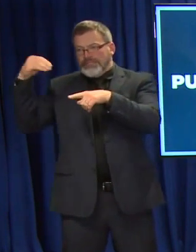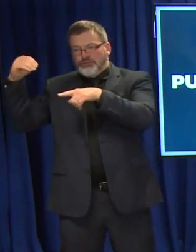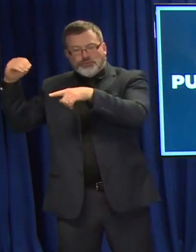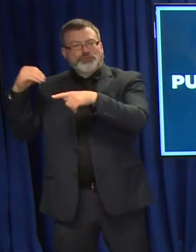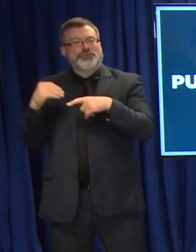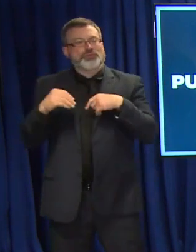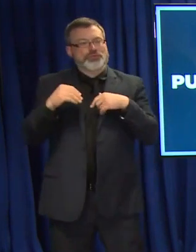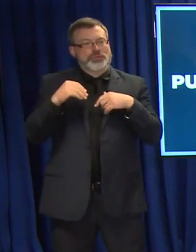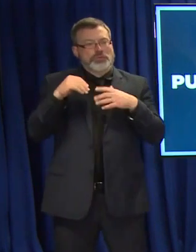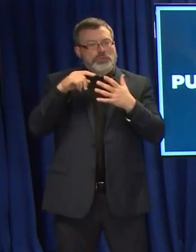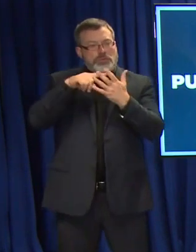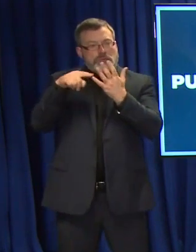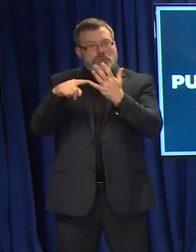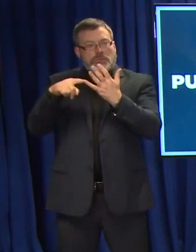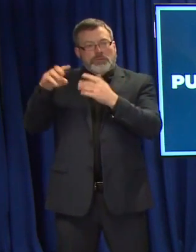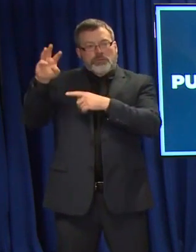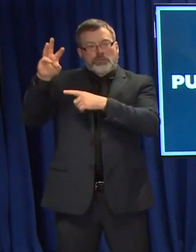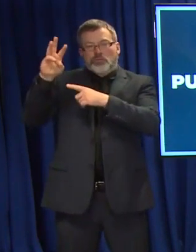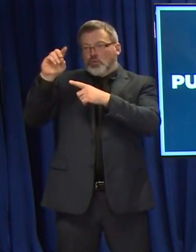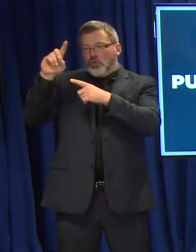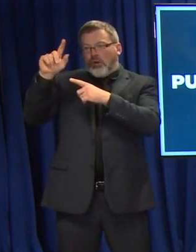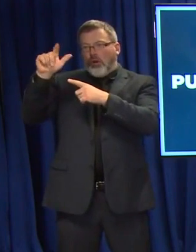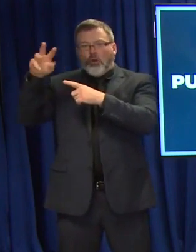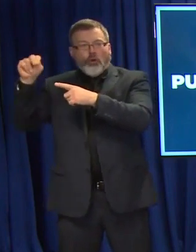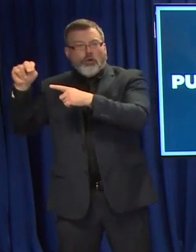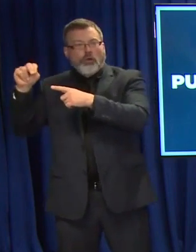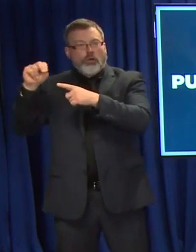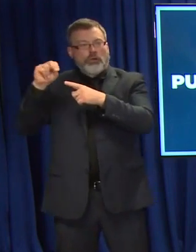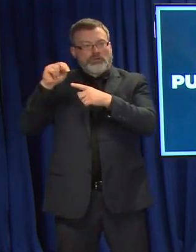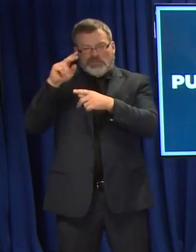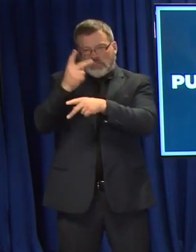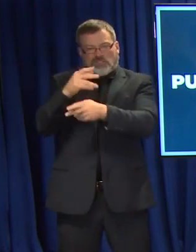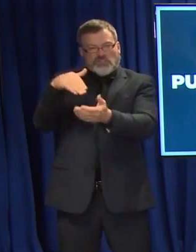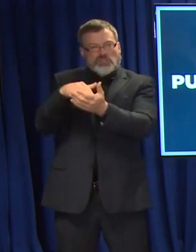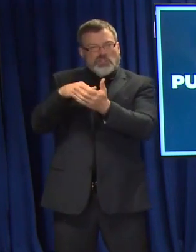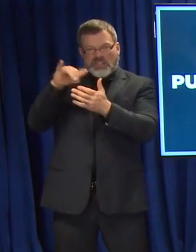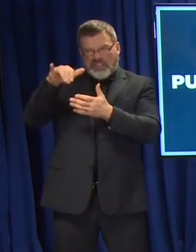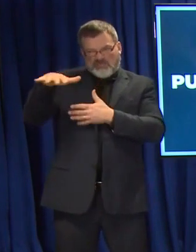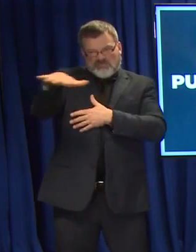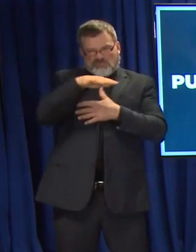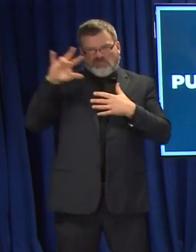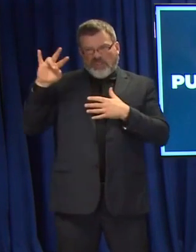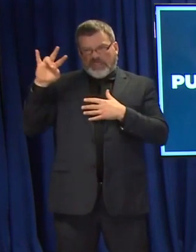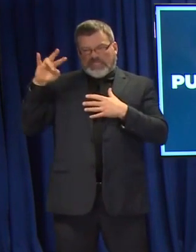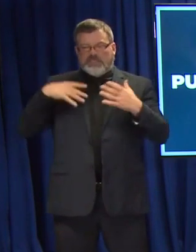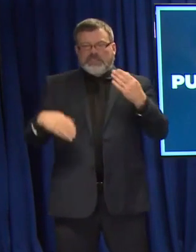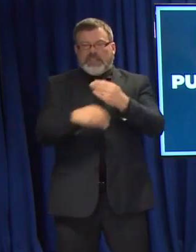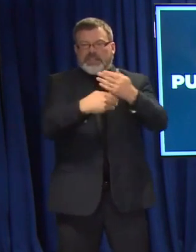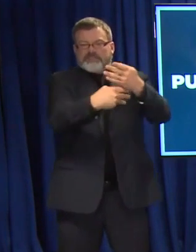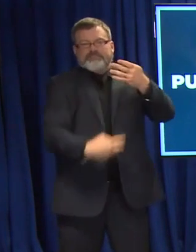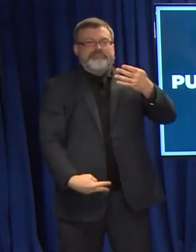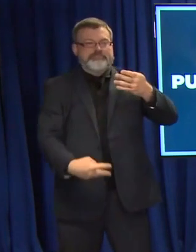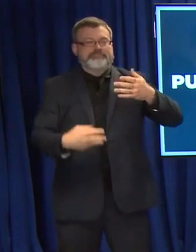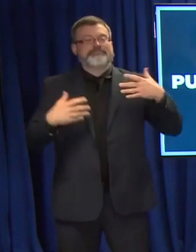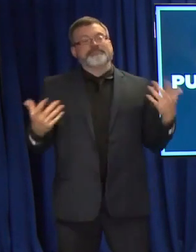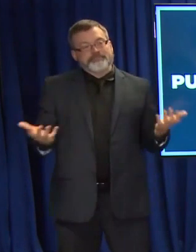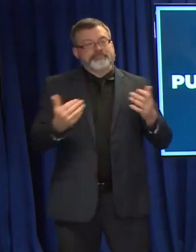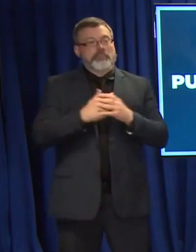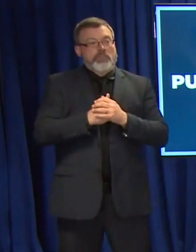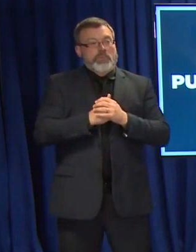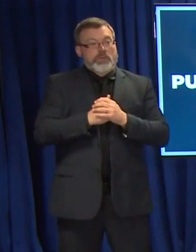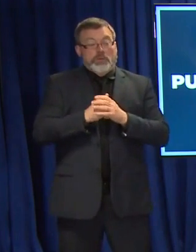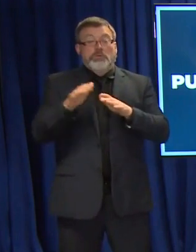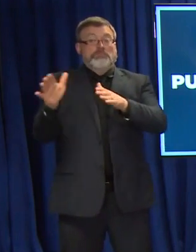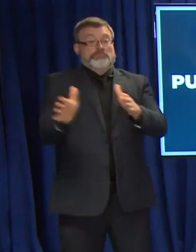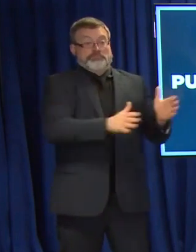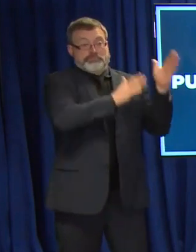that are current. Some more news, just an update on our testing sites. As you know, we opened four new